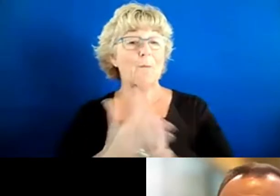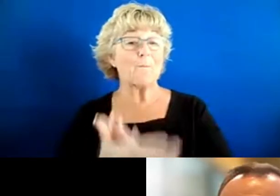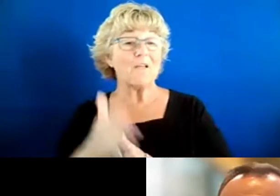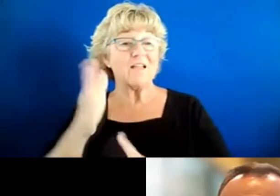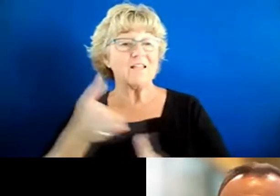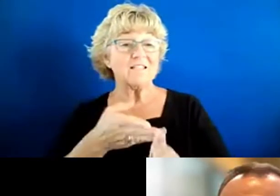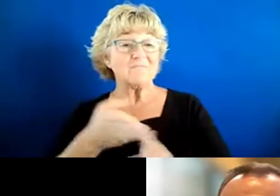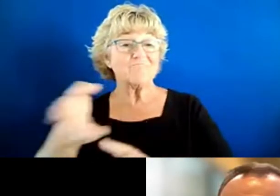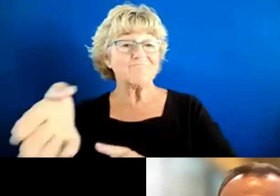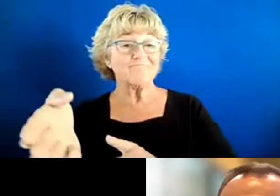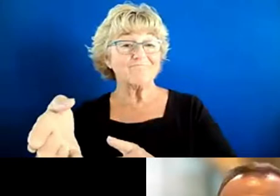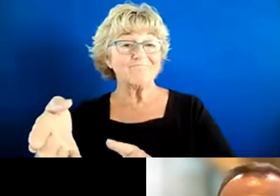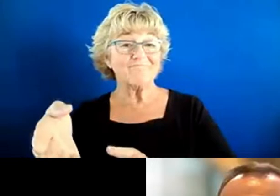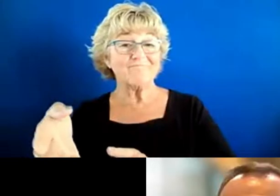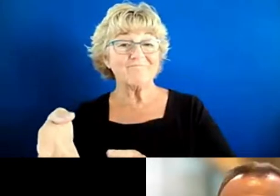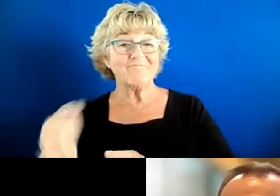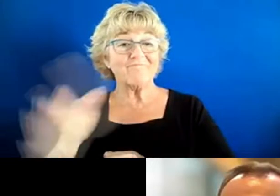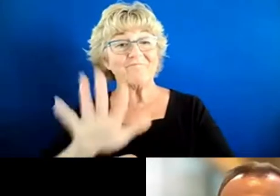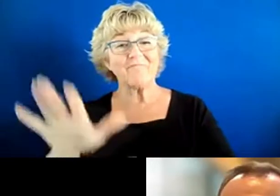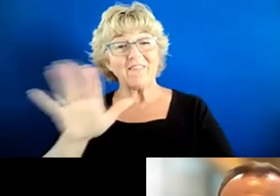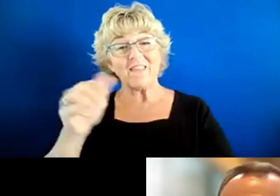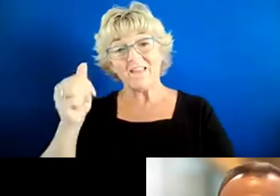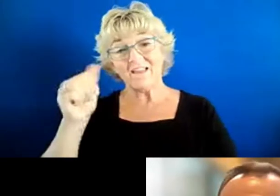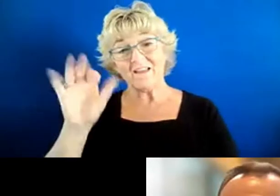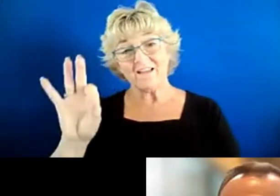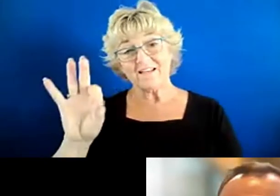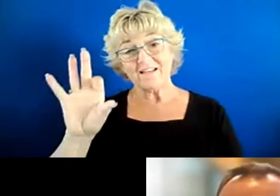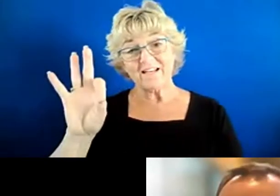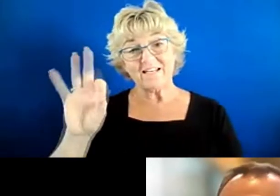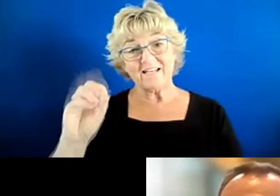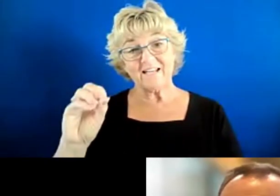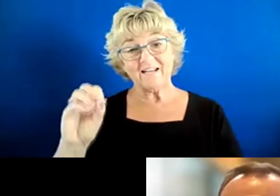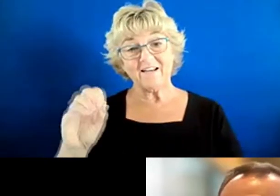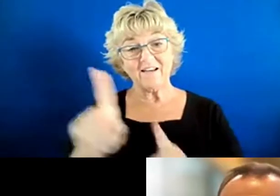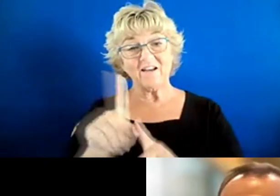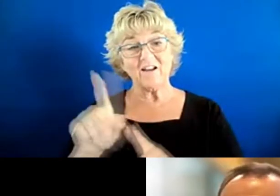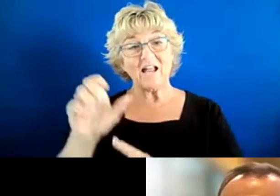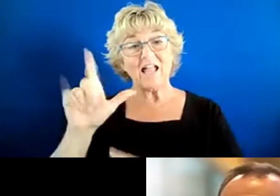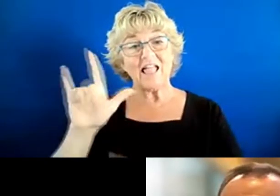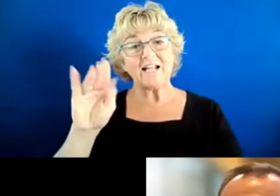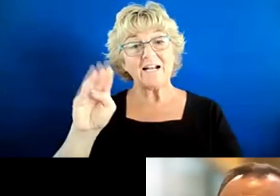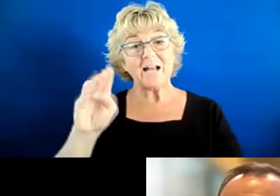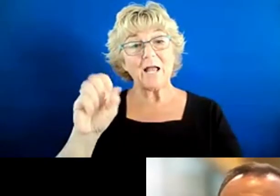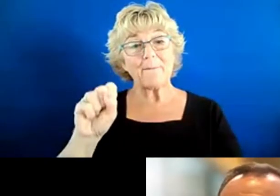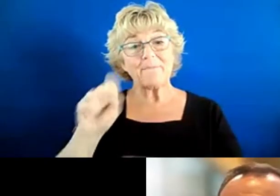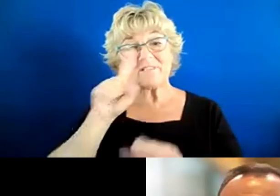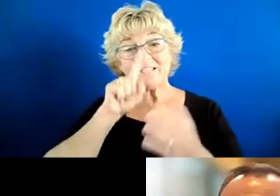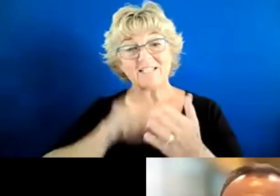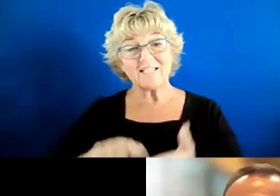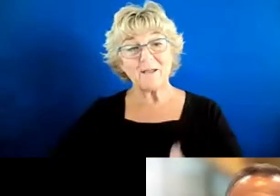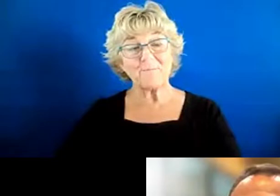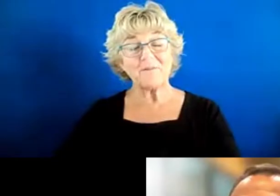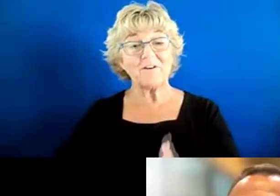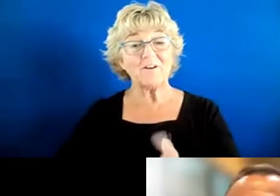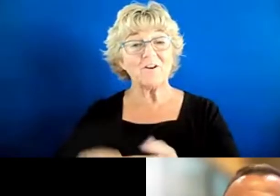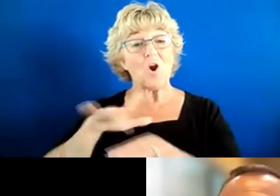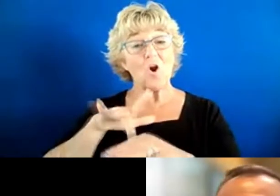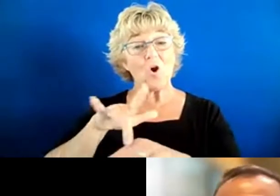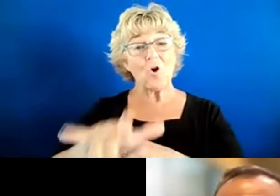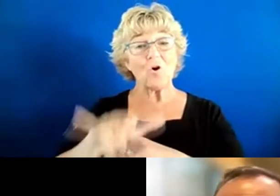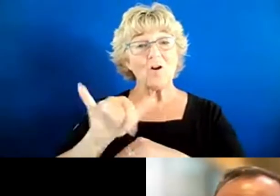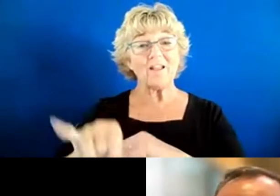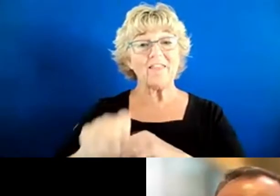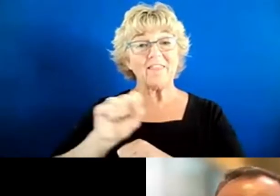career around 1990, I believe, as a claims examiner. Early in his career,